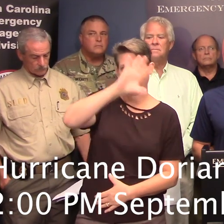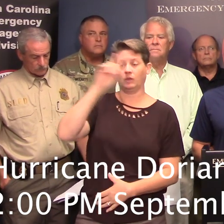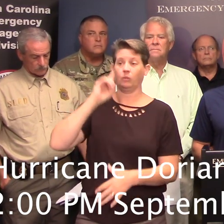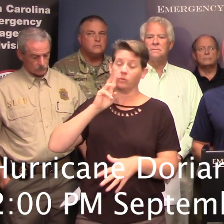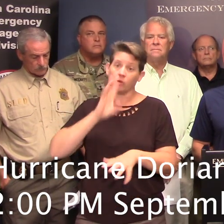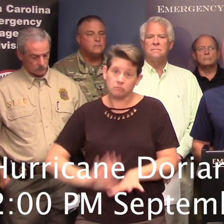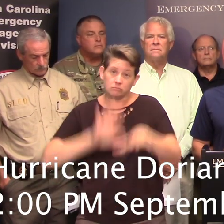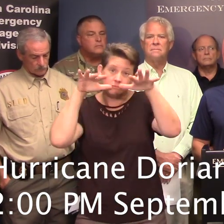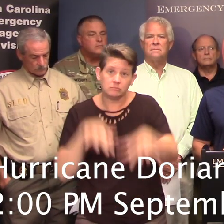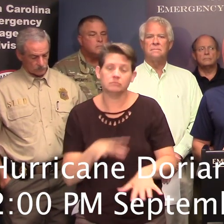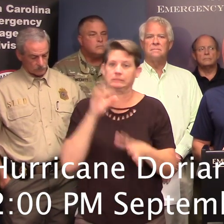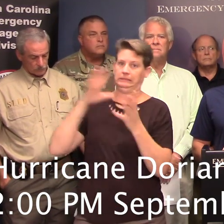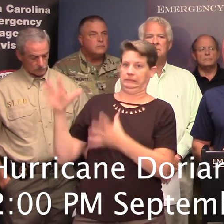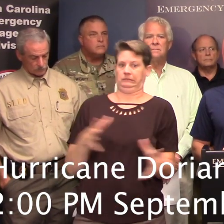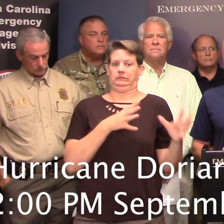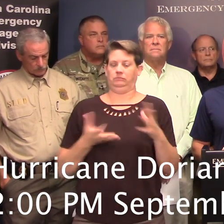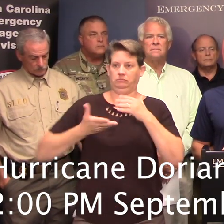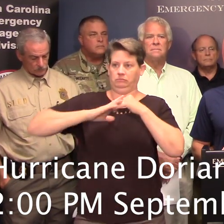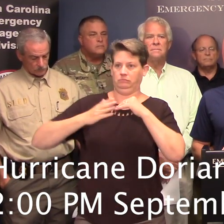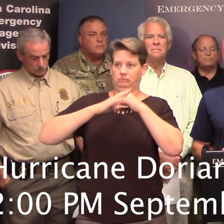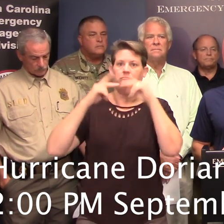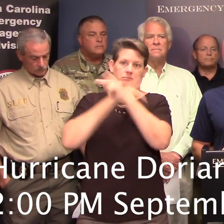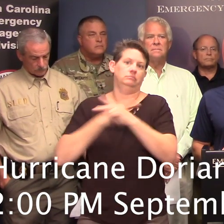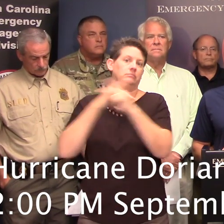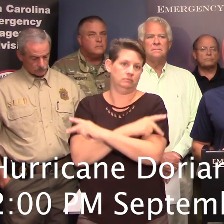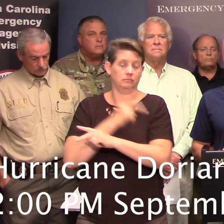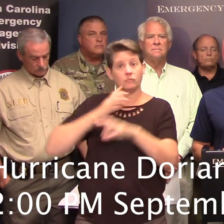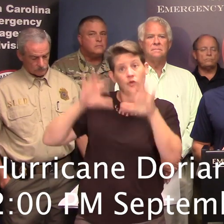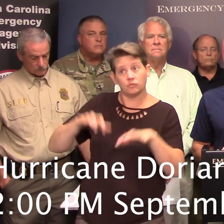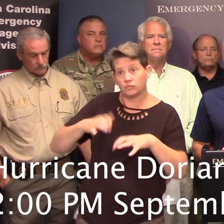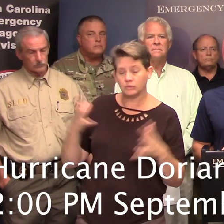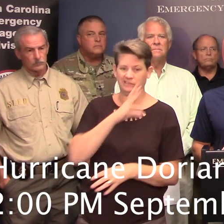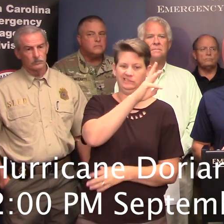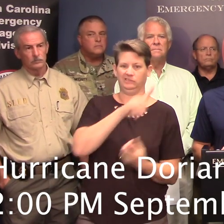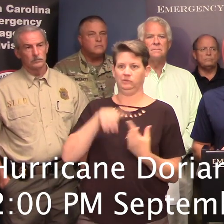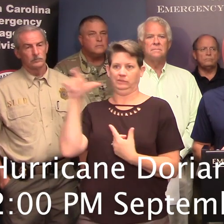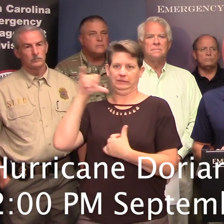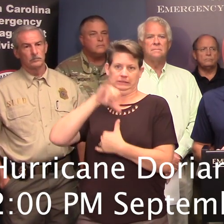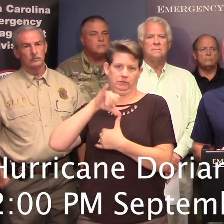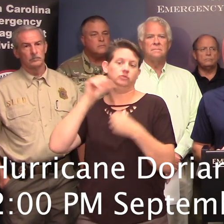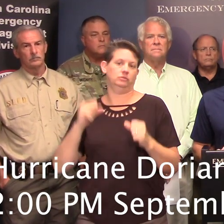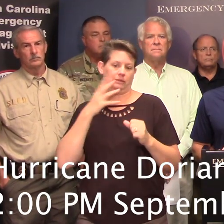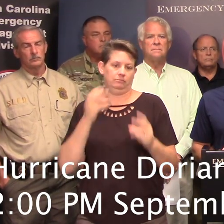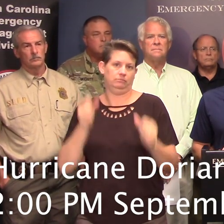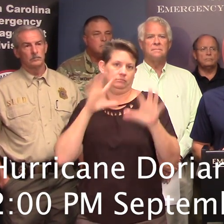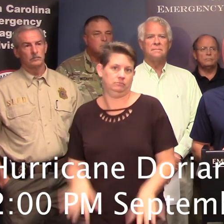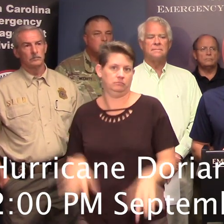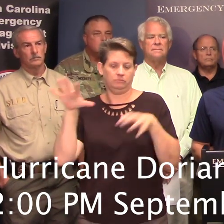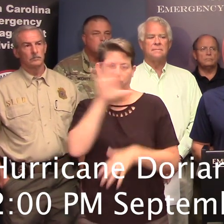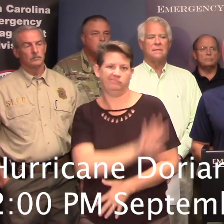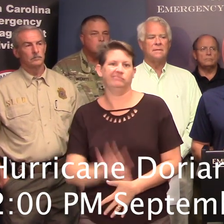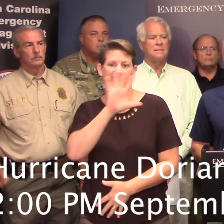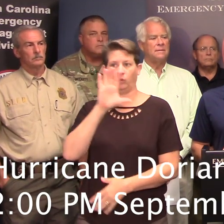continues to increase. Rainfall amounts of 6 to 10 inches or more could result in flash flooding across many coastal areas.